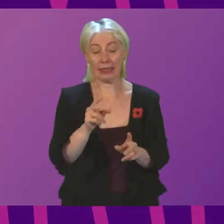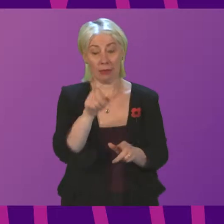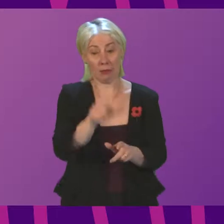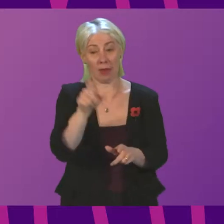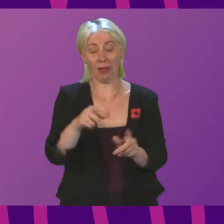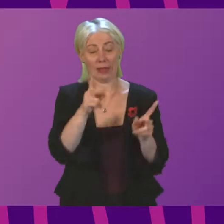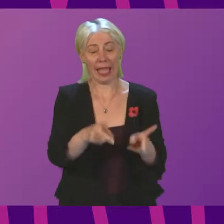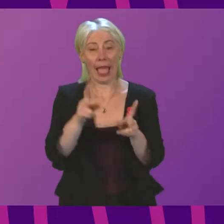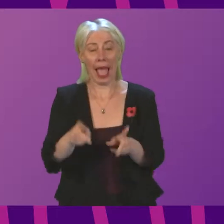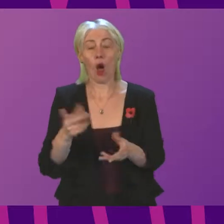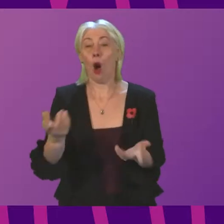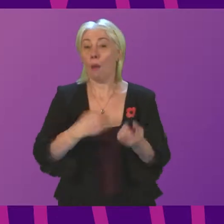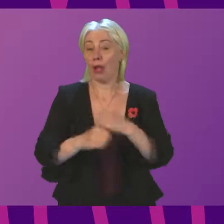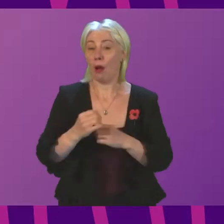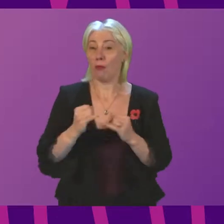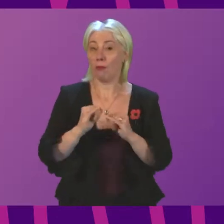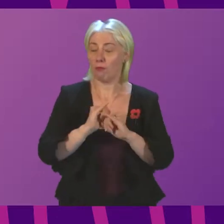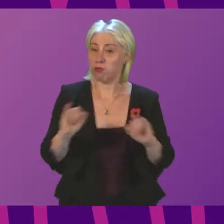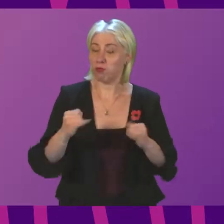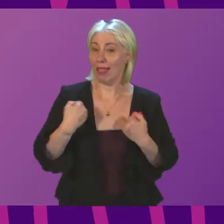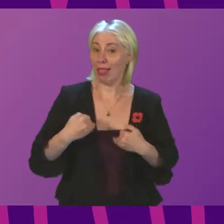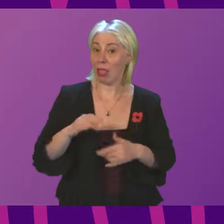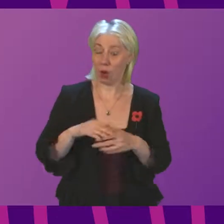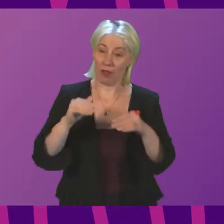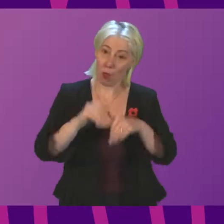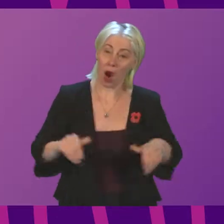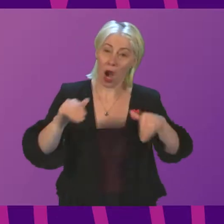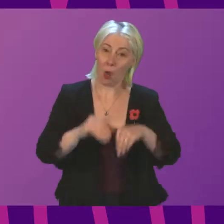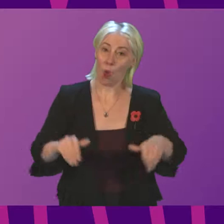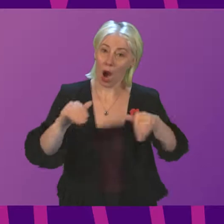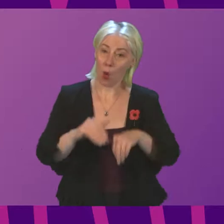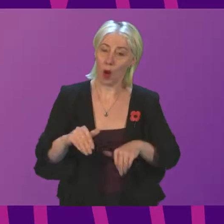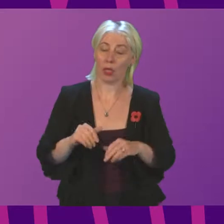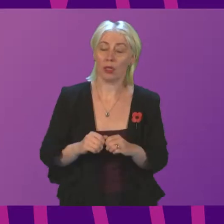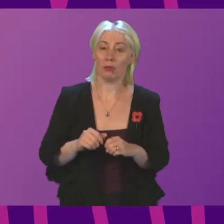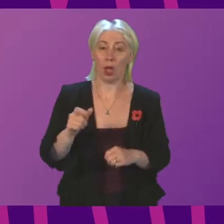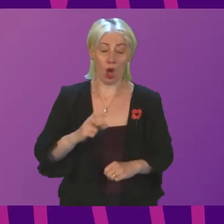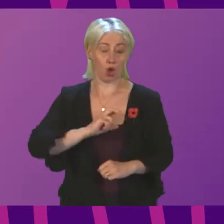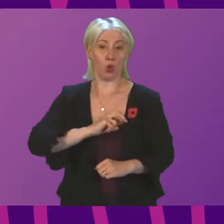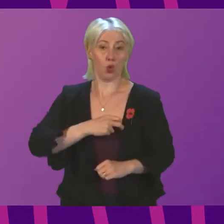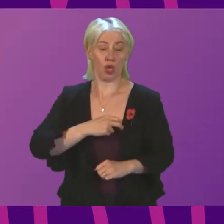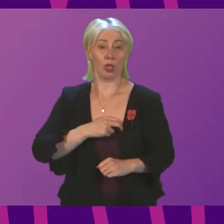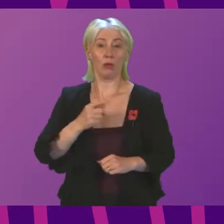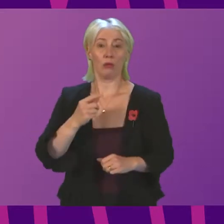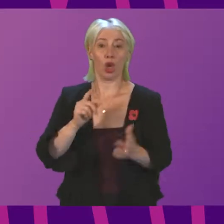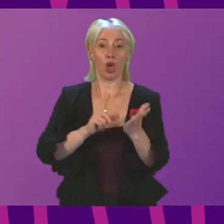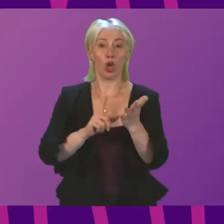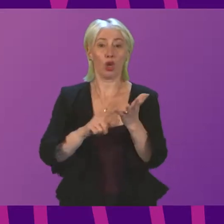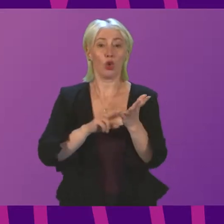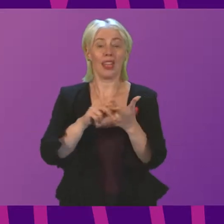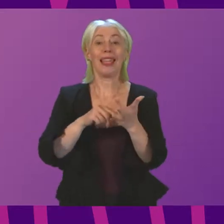seriously ill because of long waiting times. Pat Rafferty, Secretary of Unite Scotland said, and I quote,